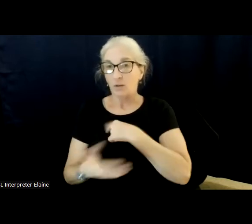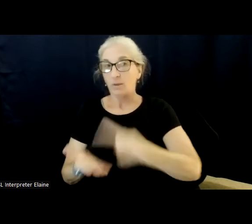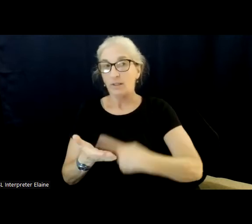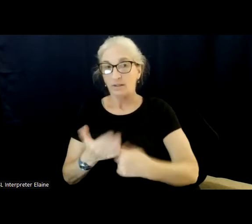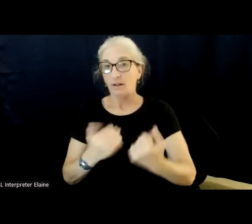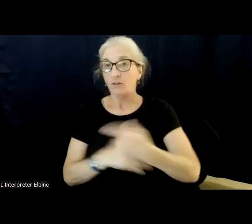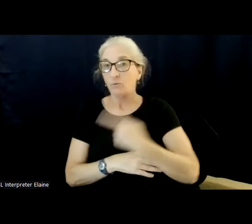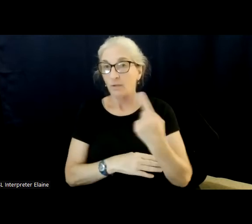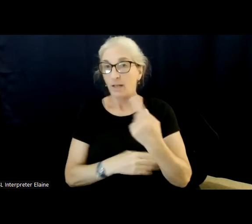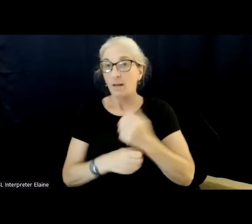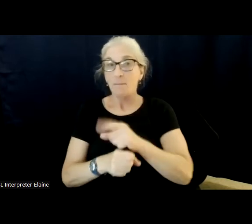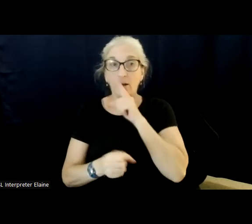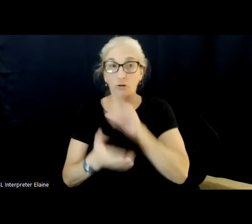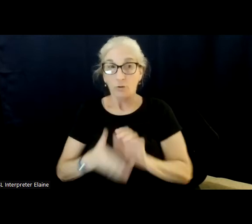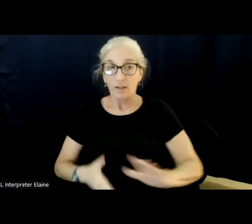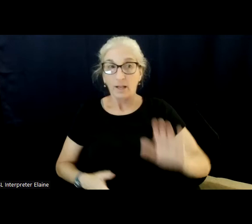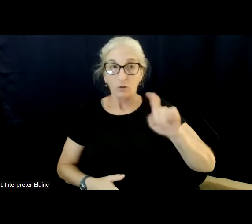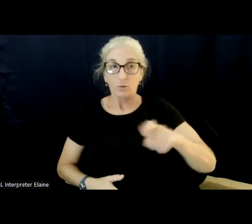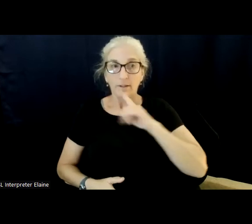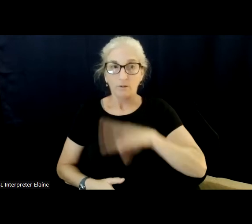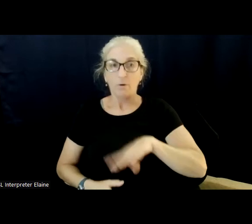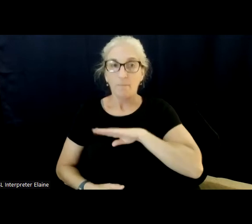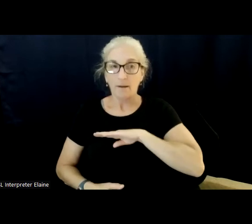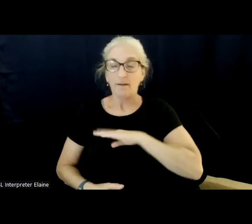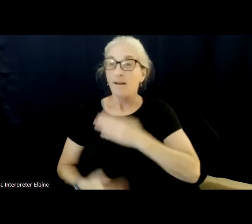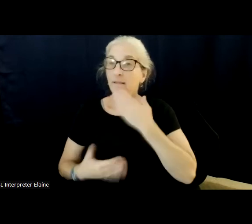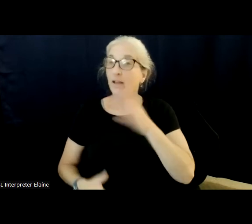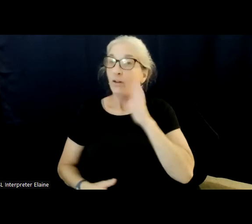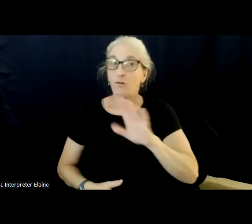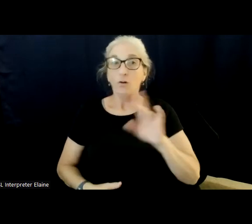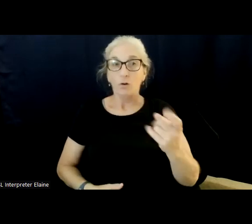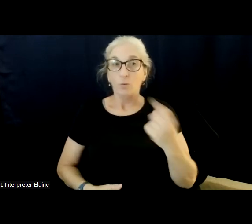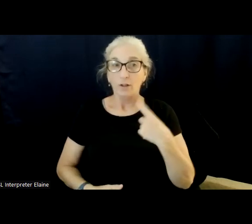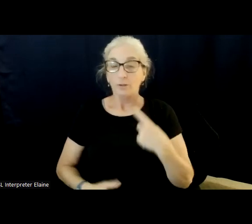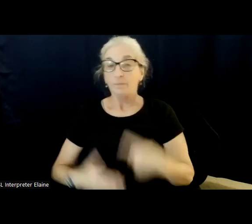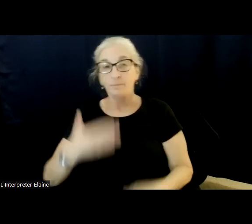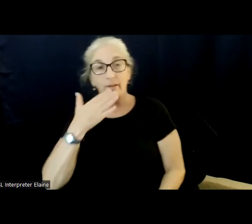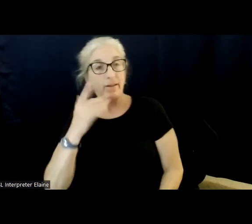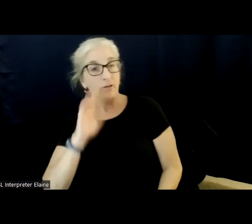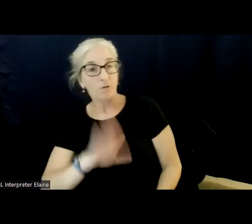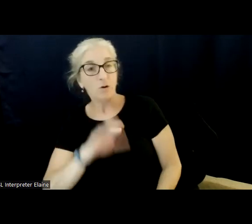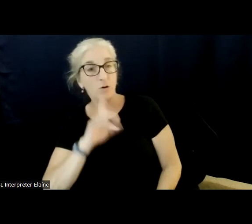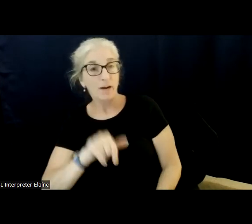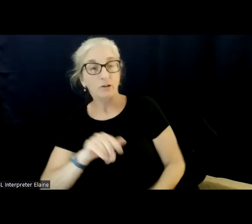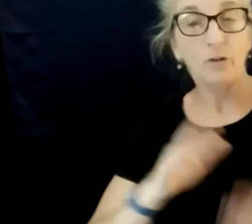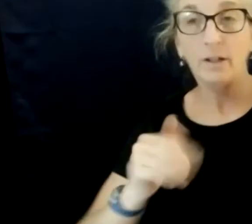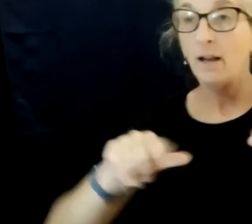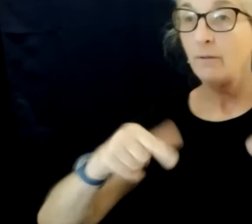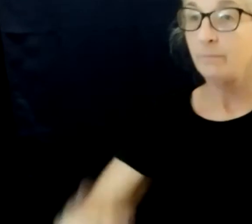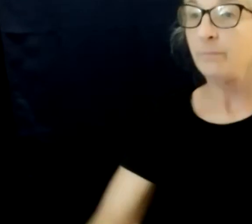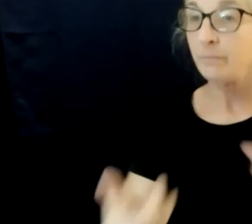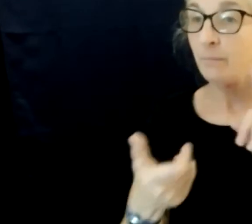needs are being met. So thank you so much for the question. Thank you so much for your answer. And now we'll turn the same question over